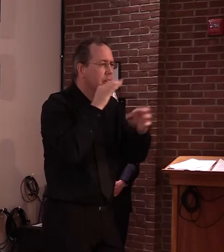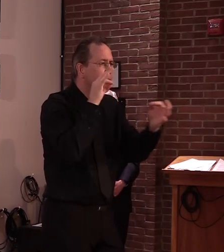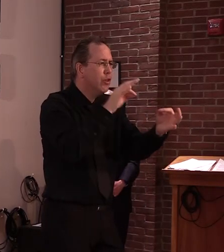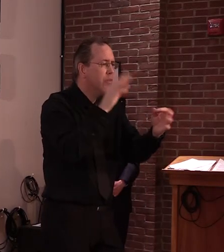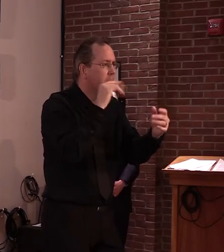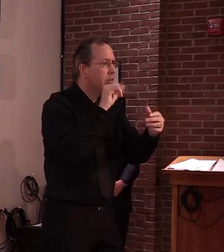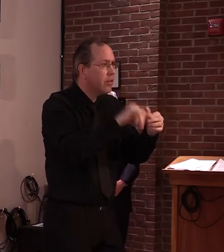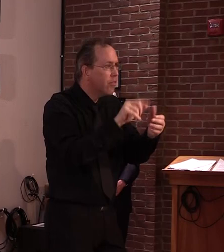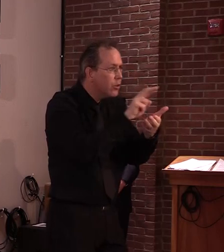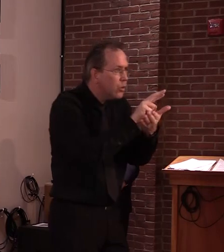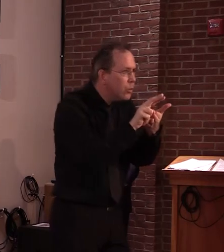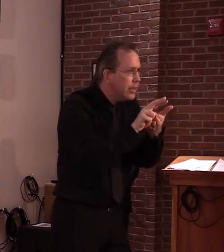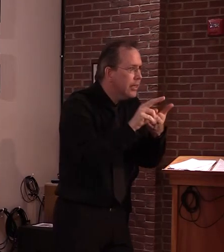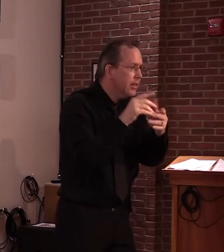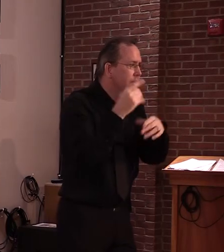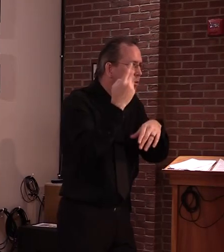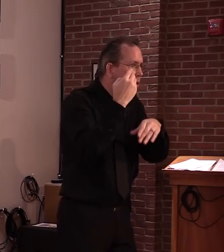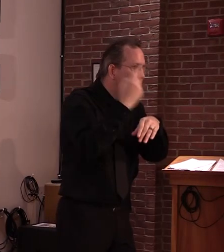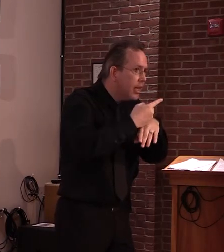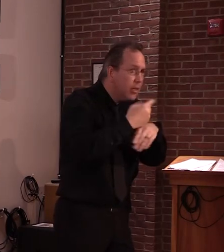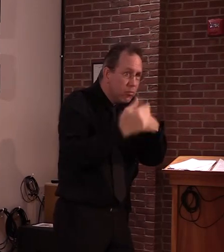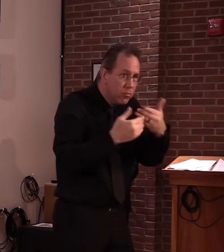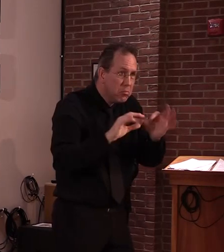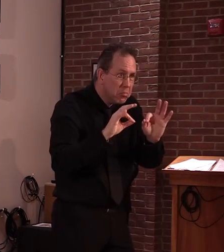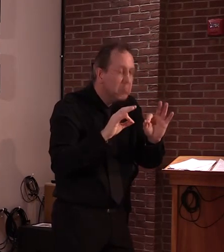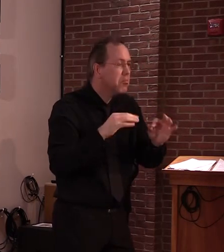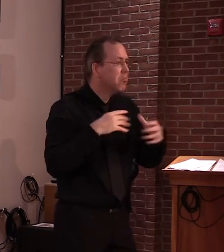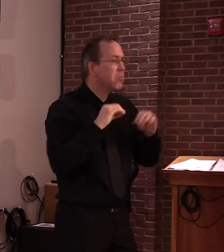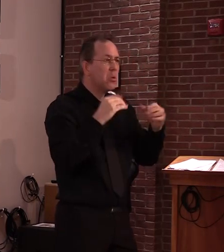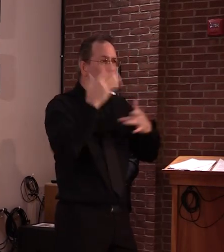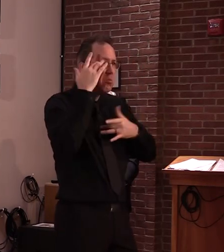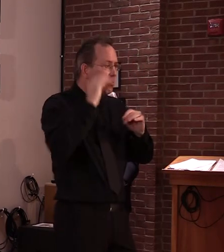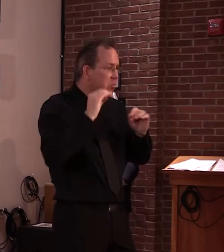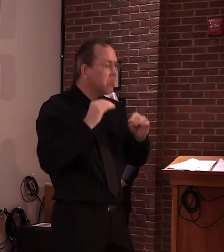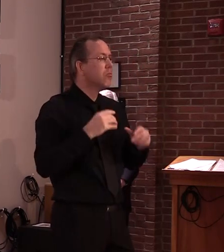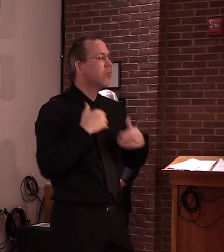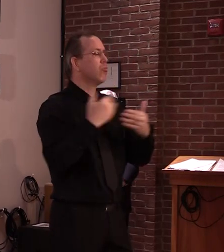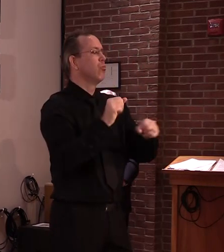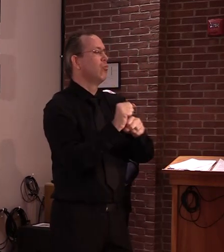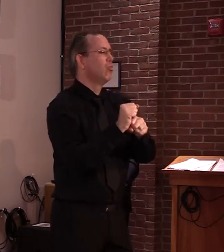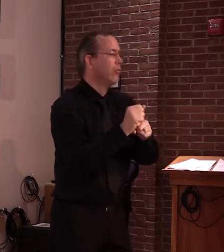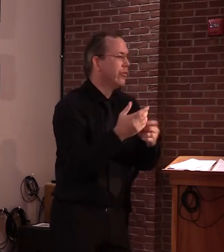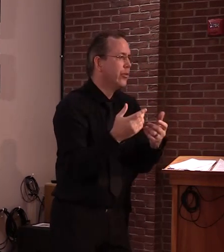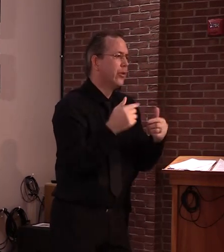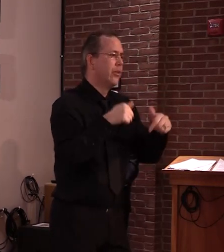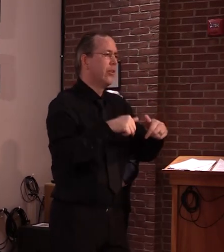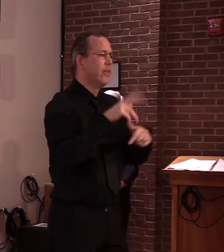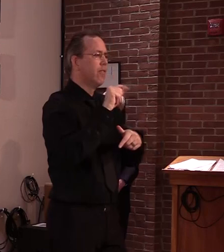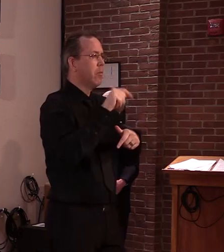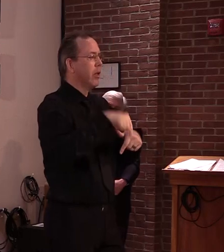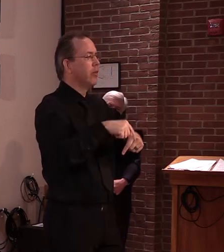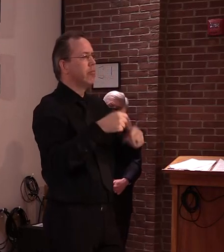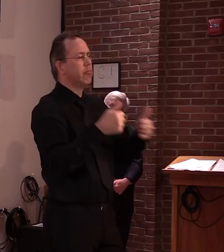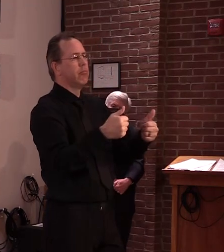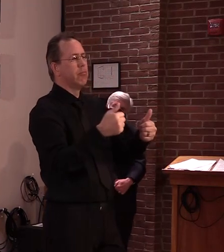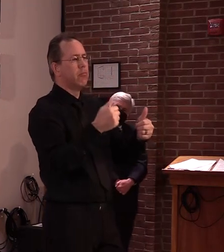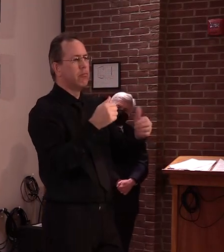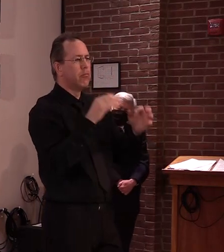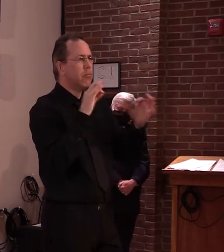to try and again continue to have the one of the best highest compliance in the in the nation,